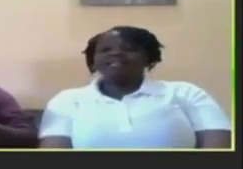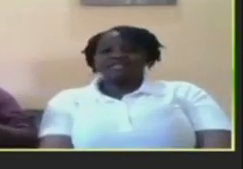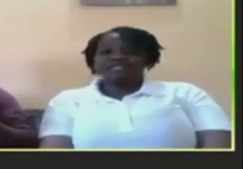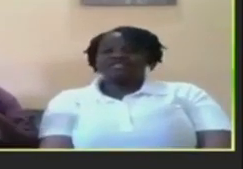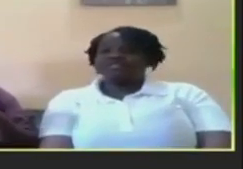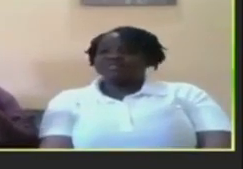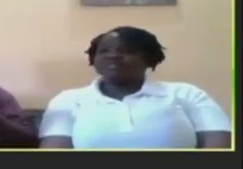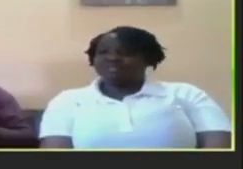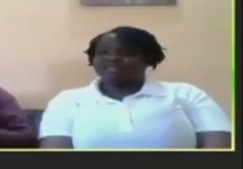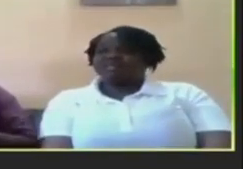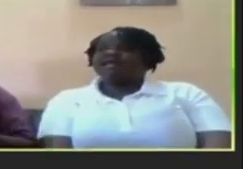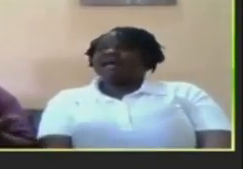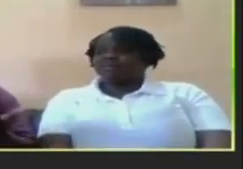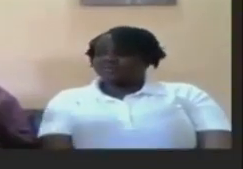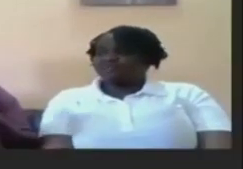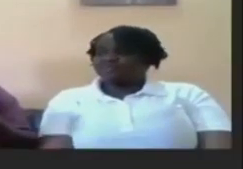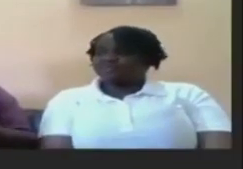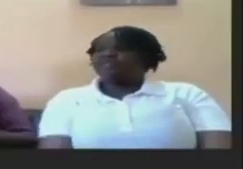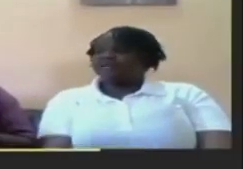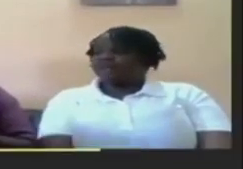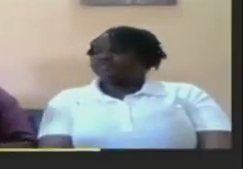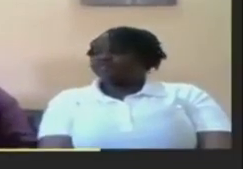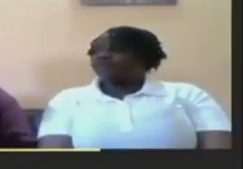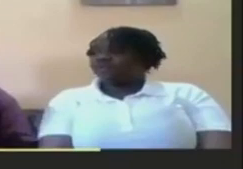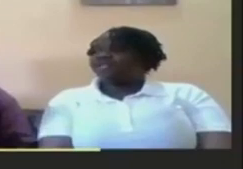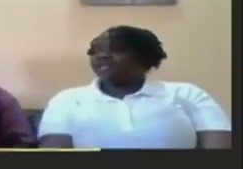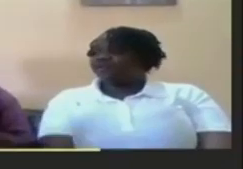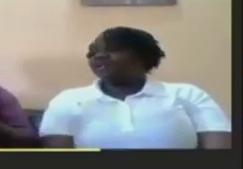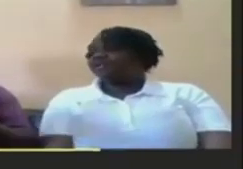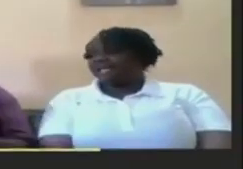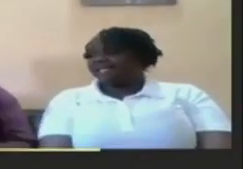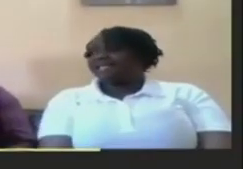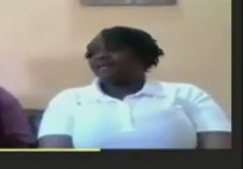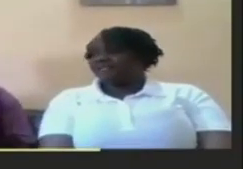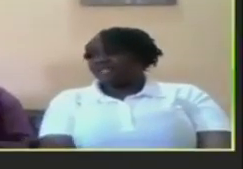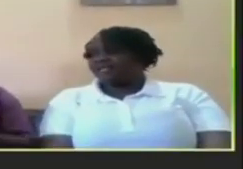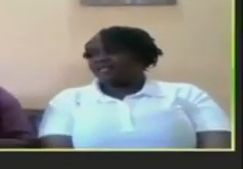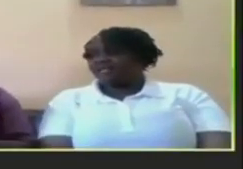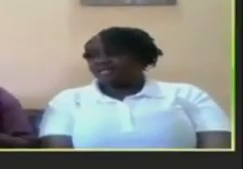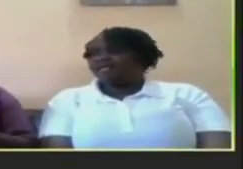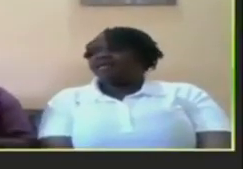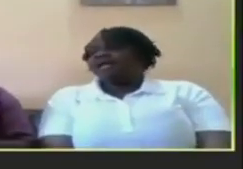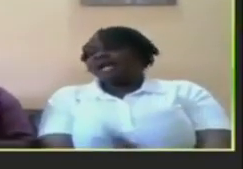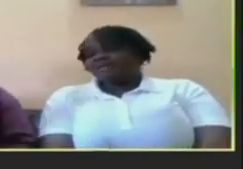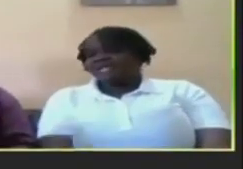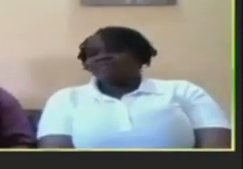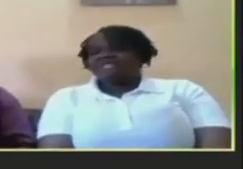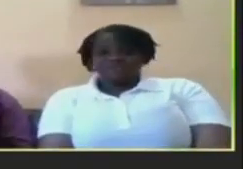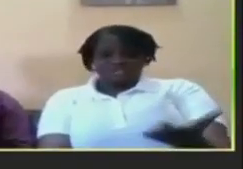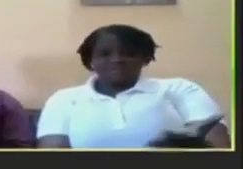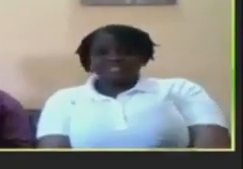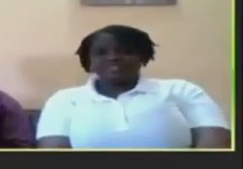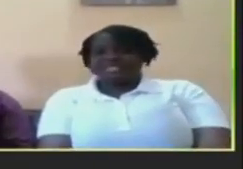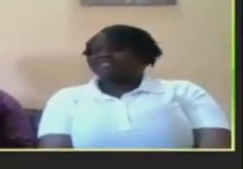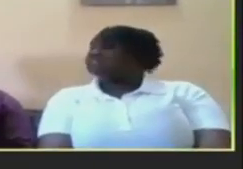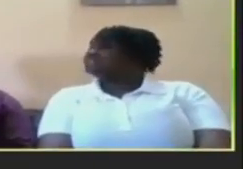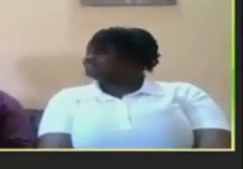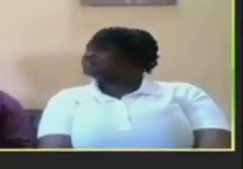English okay yeah I was born hearing and then I did I became deputy to meningitis right